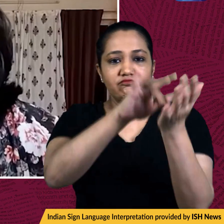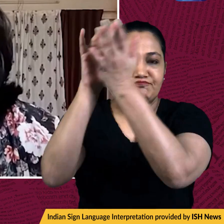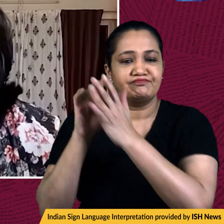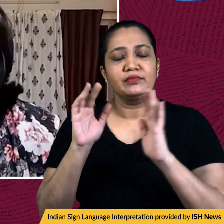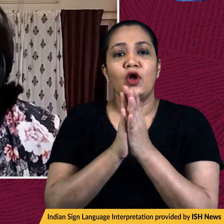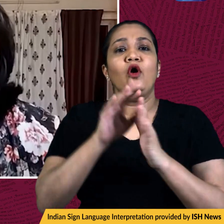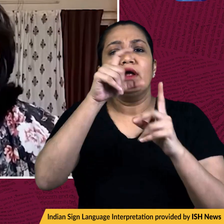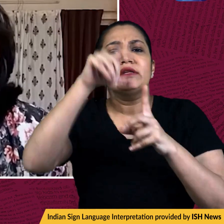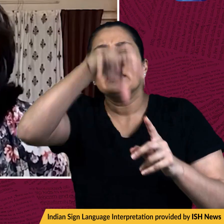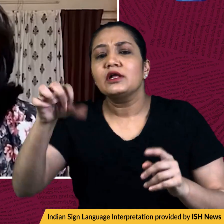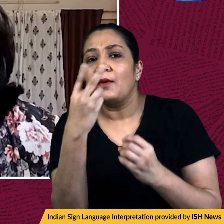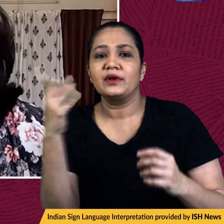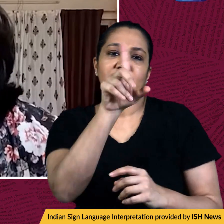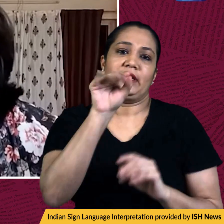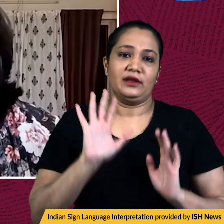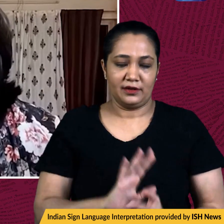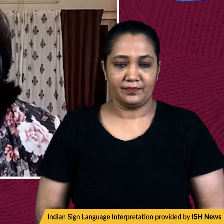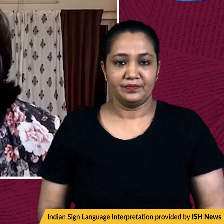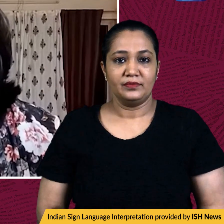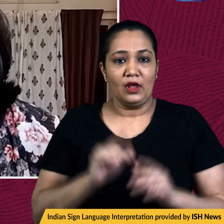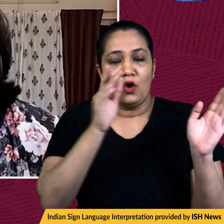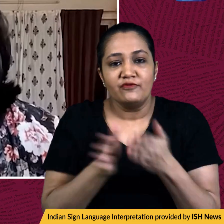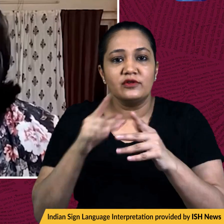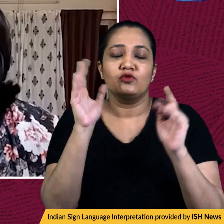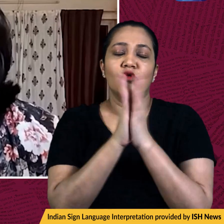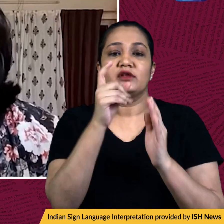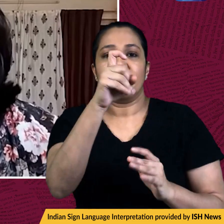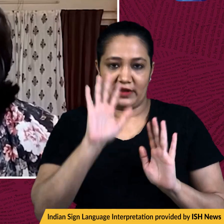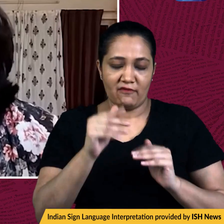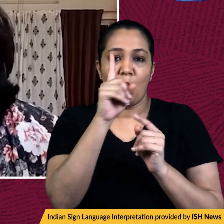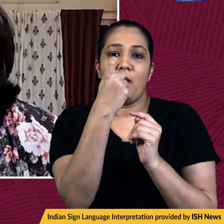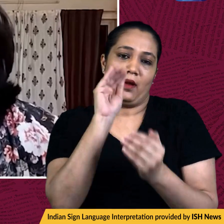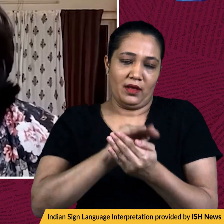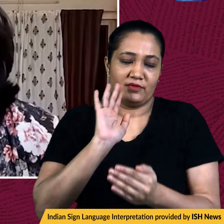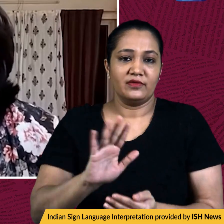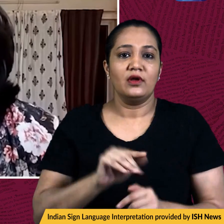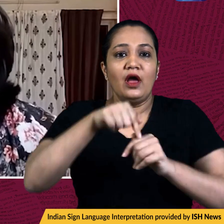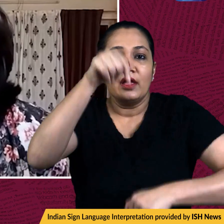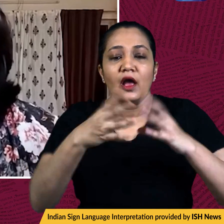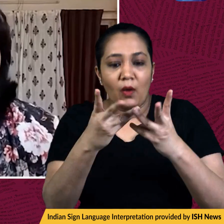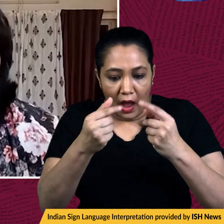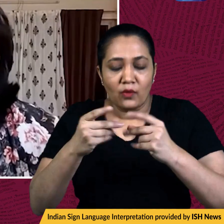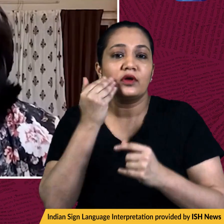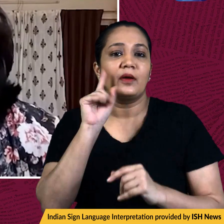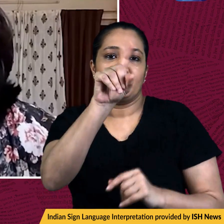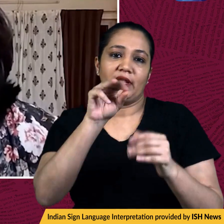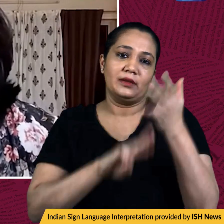districts, but a total of seven phases in the UP elections. Counting of votes will take place on the 10th of March.